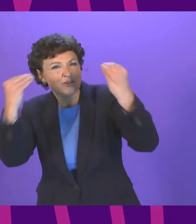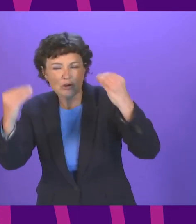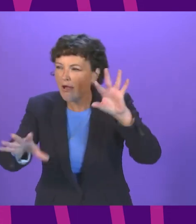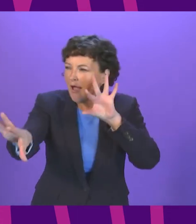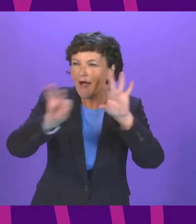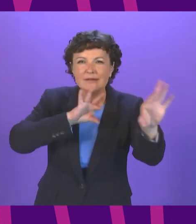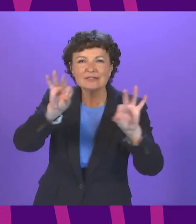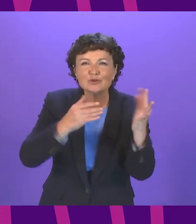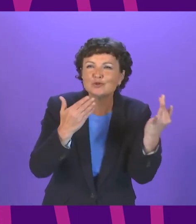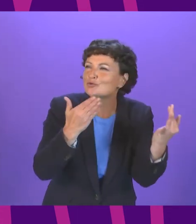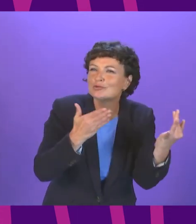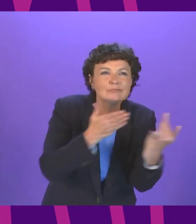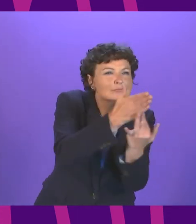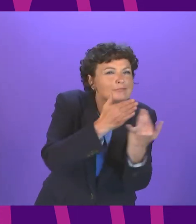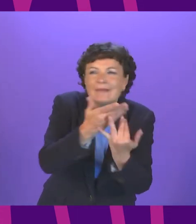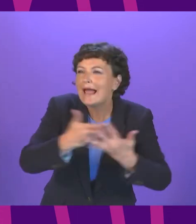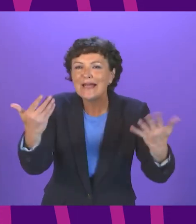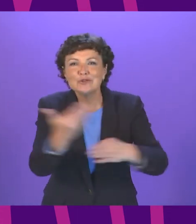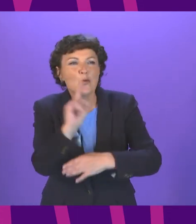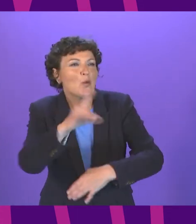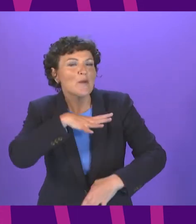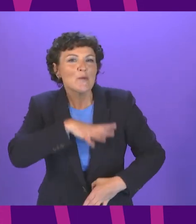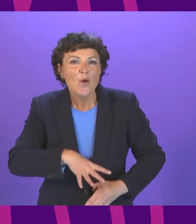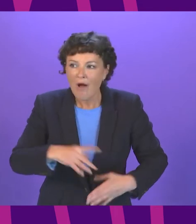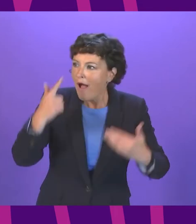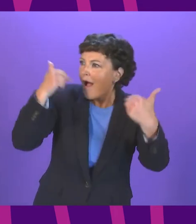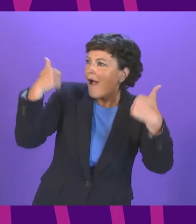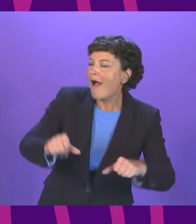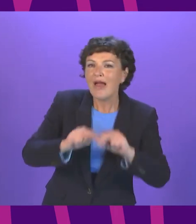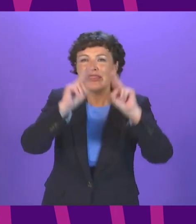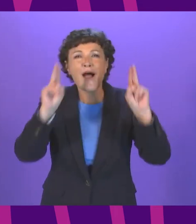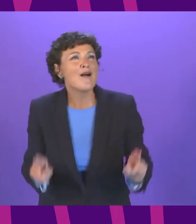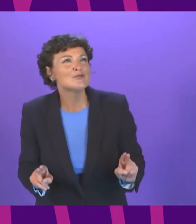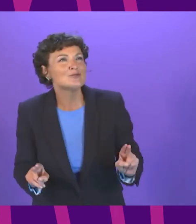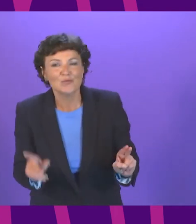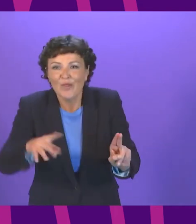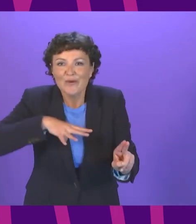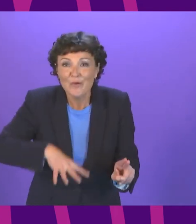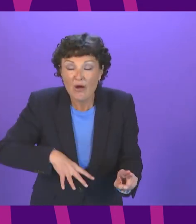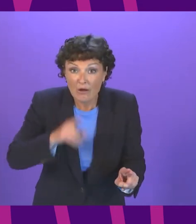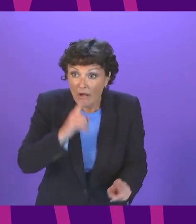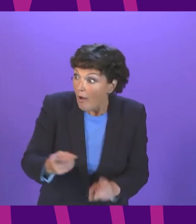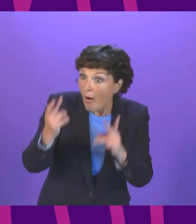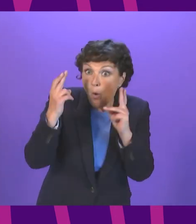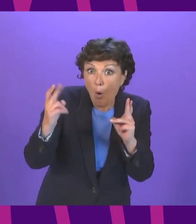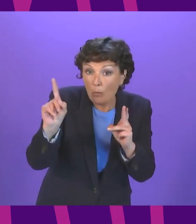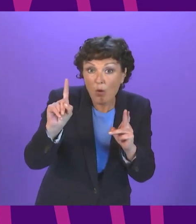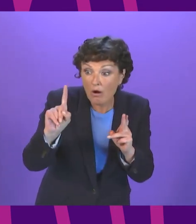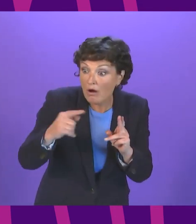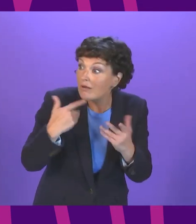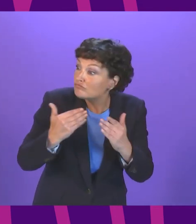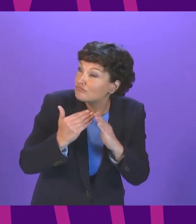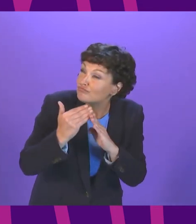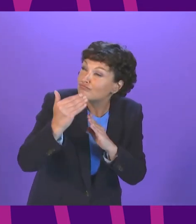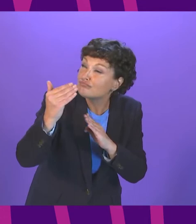the housing ladder if they wish no matter where they come from and new hope for the health of this nation where people can receive the care they need in safely